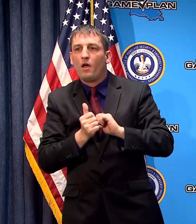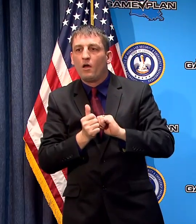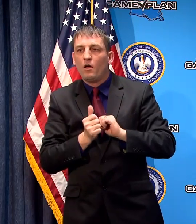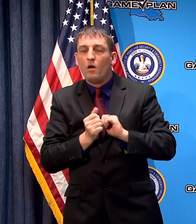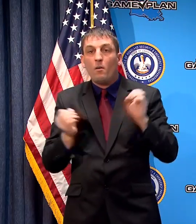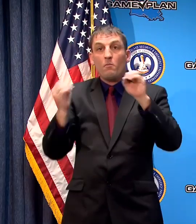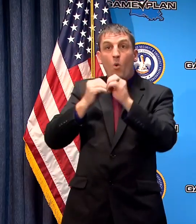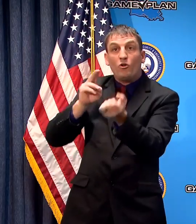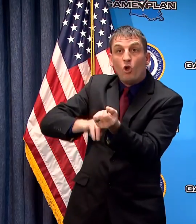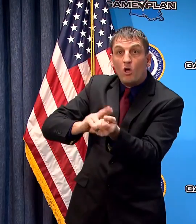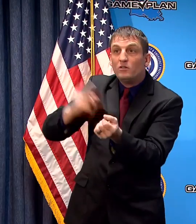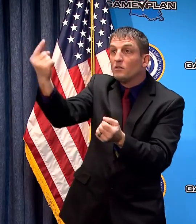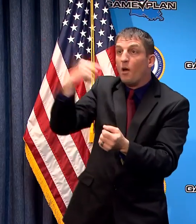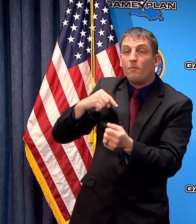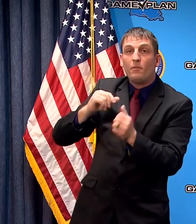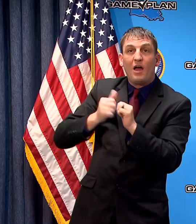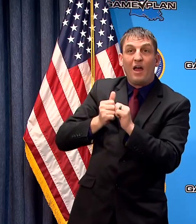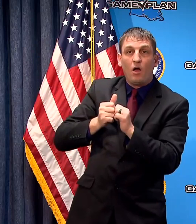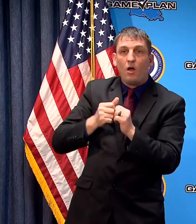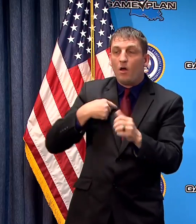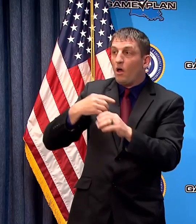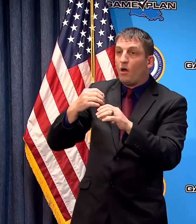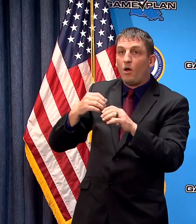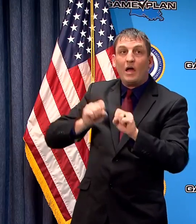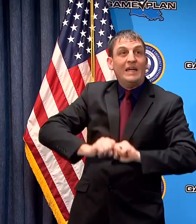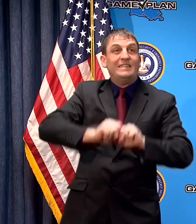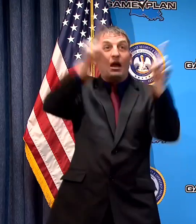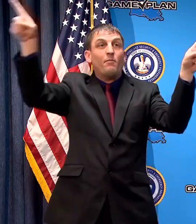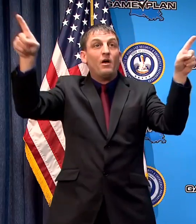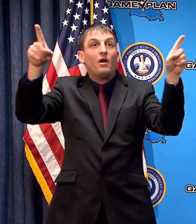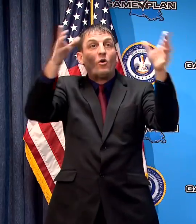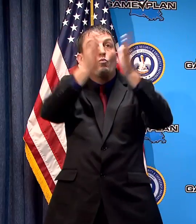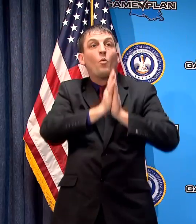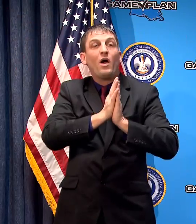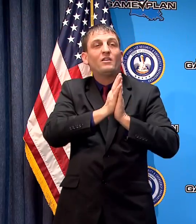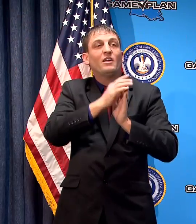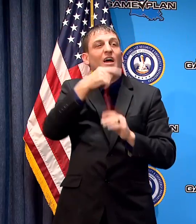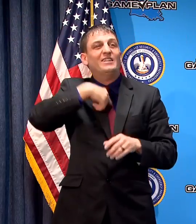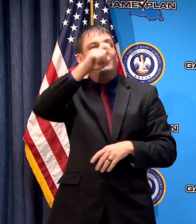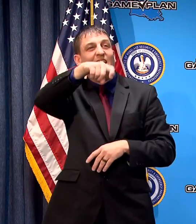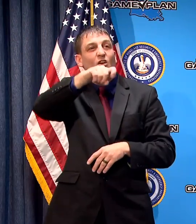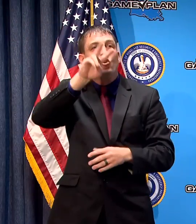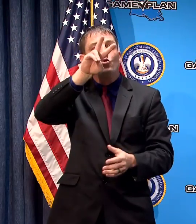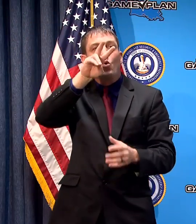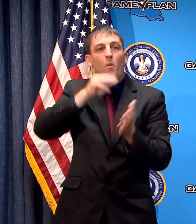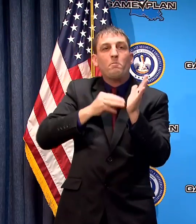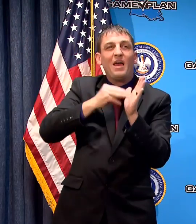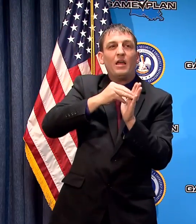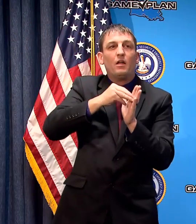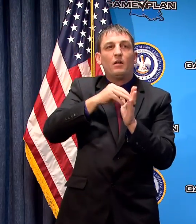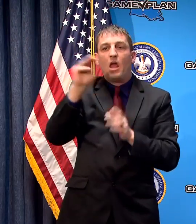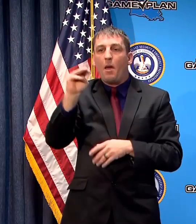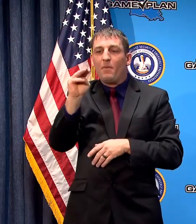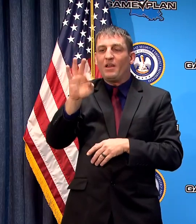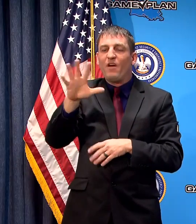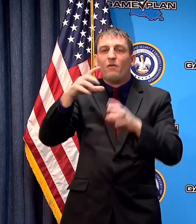I can't put out an EMAC request and have other states send me 2 million M95 masks